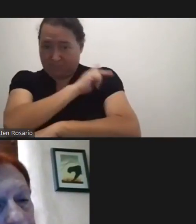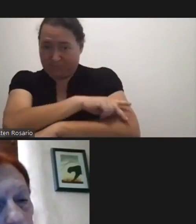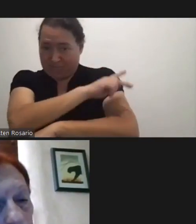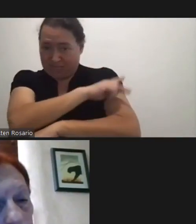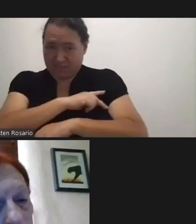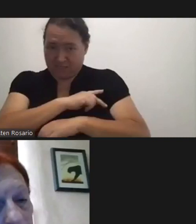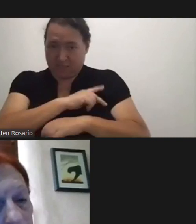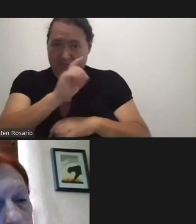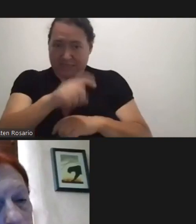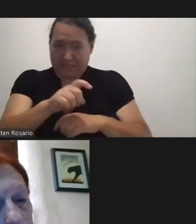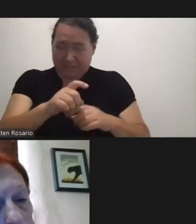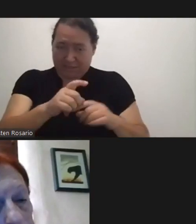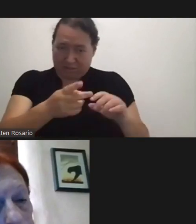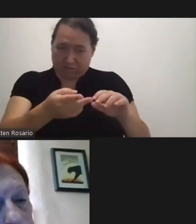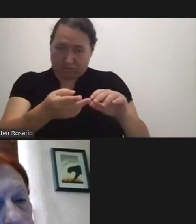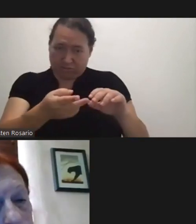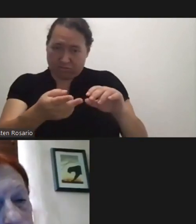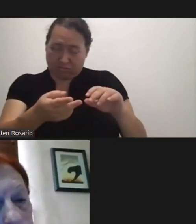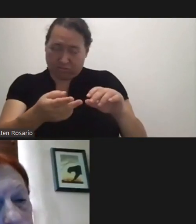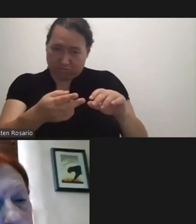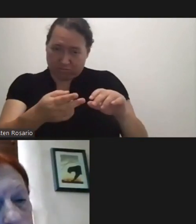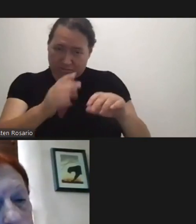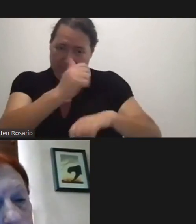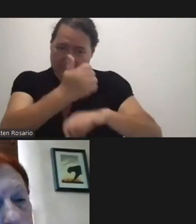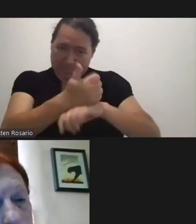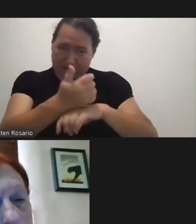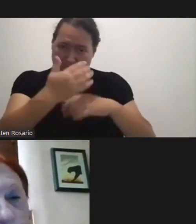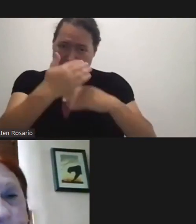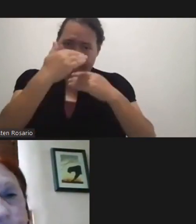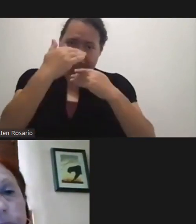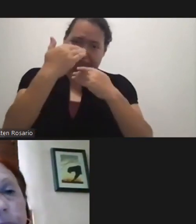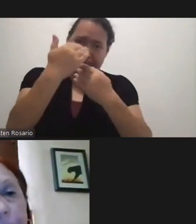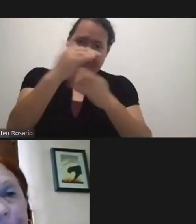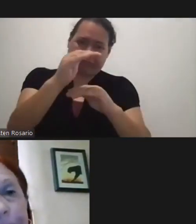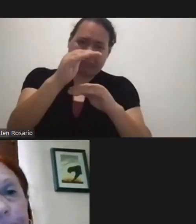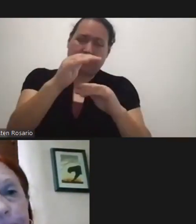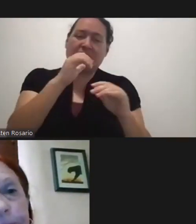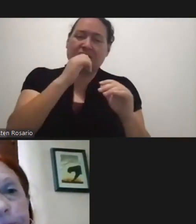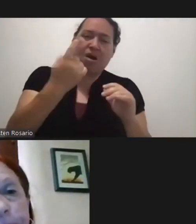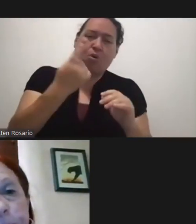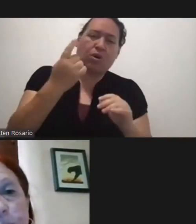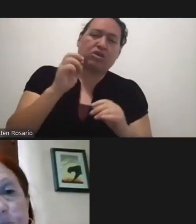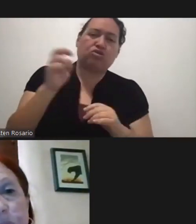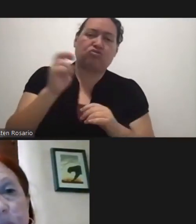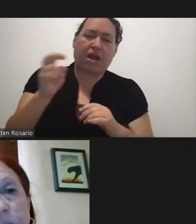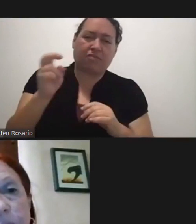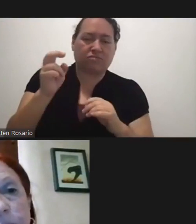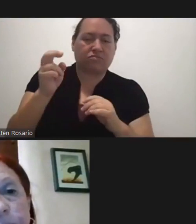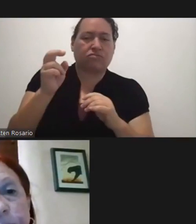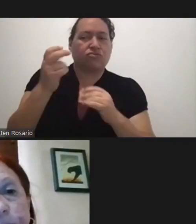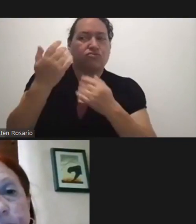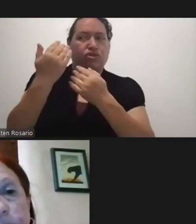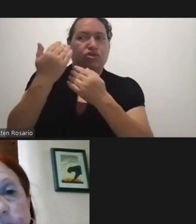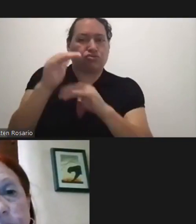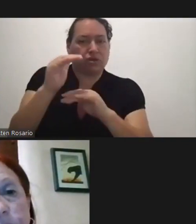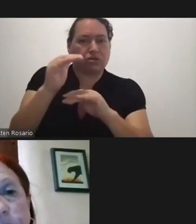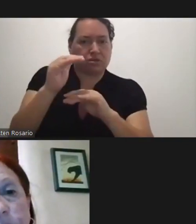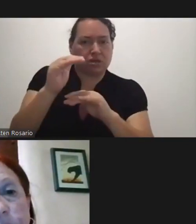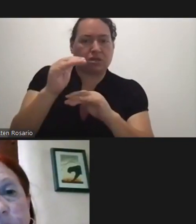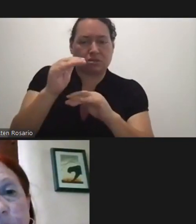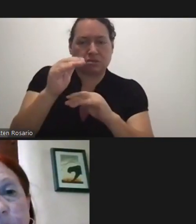Restrictions Isn't Just Necessarily Travel Protocol Restrictions I Would Also Implement Restrictions